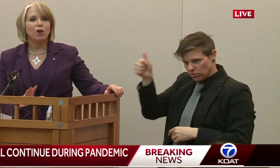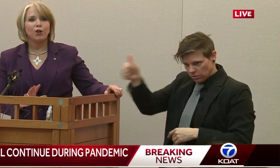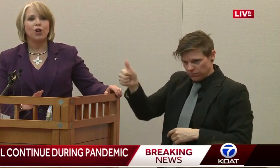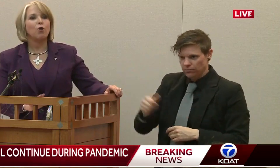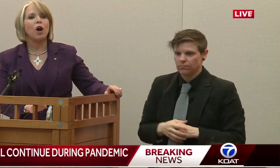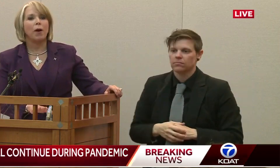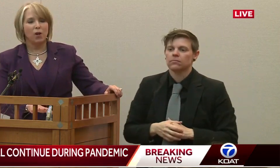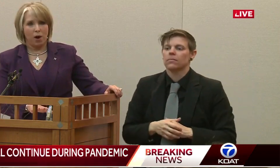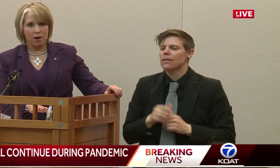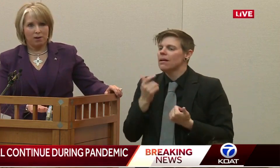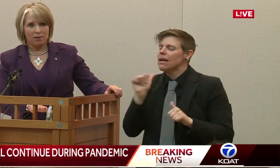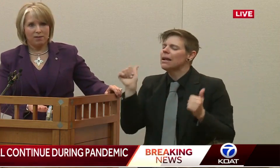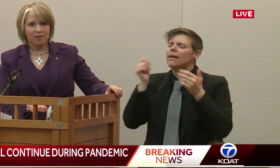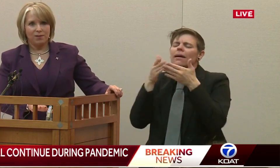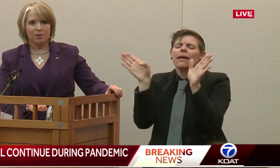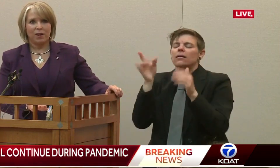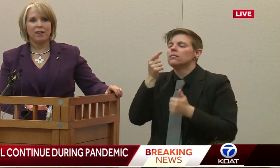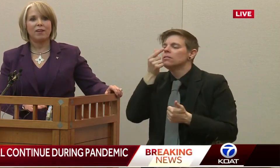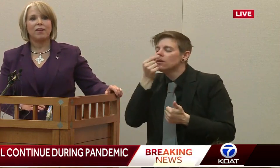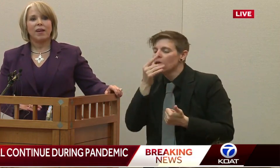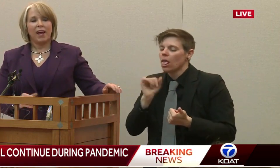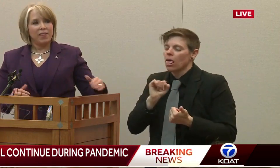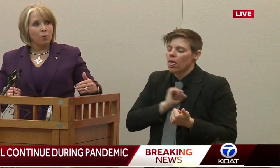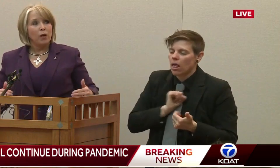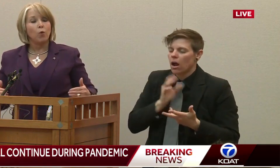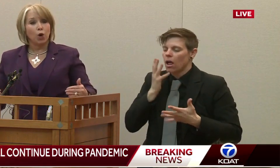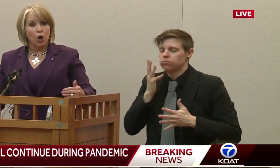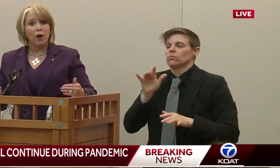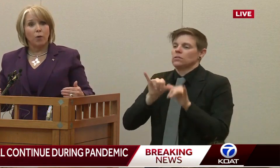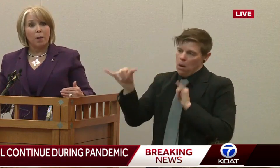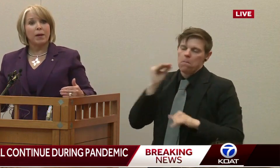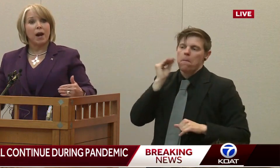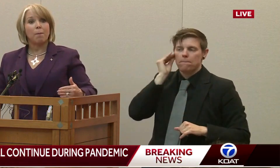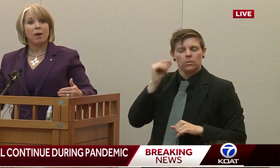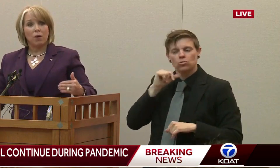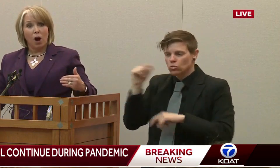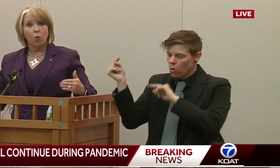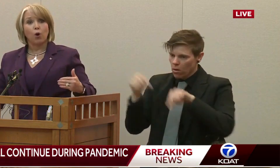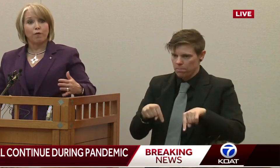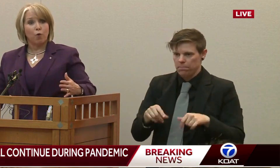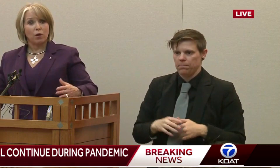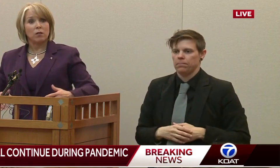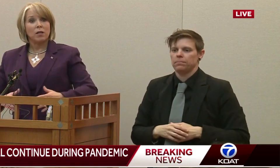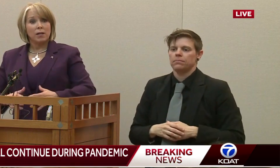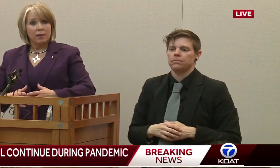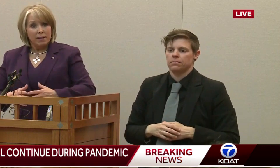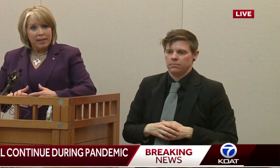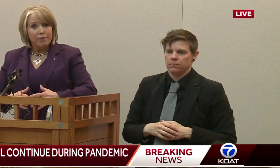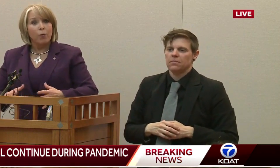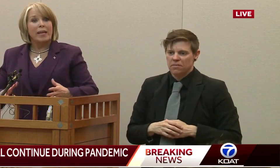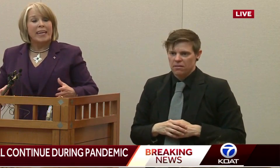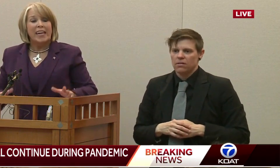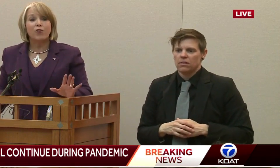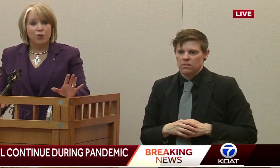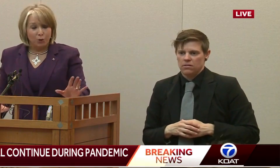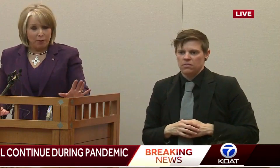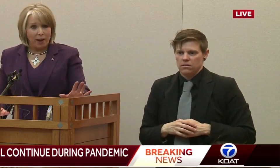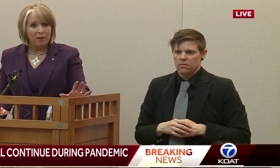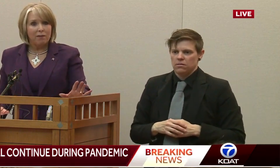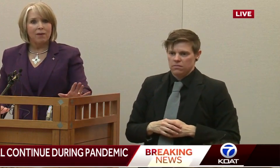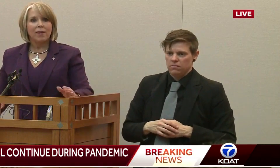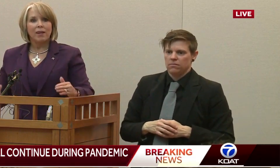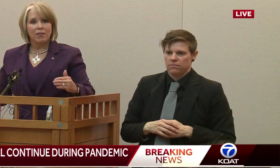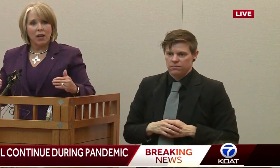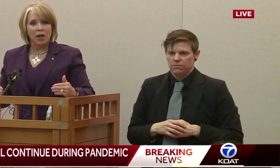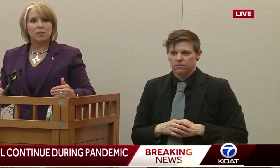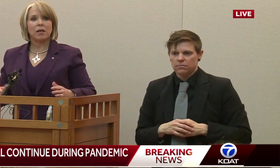flu, you don't go anyway. Right? And then we work on ramping up a workforce if we need to do